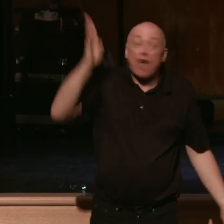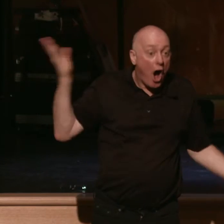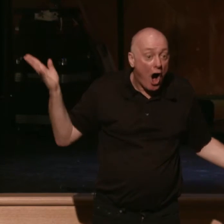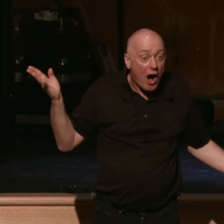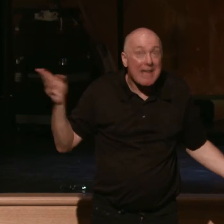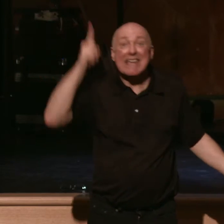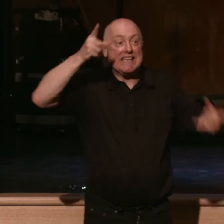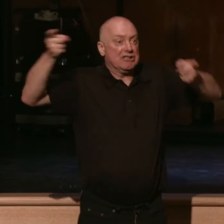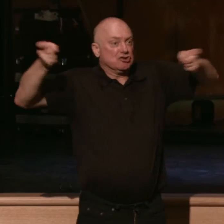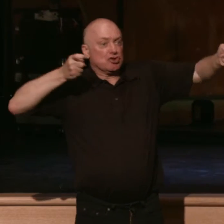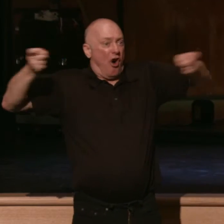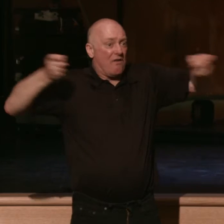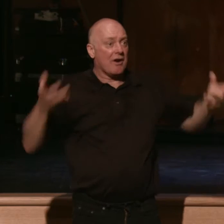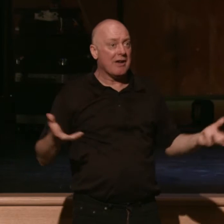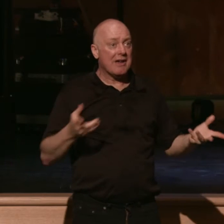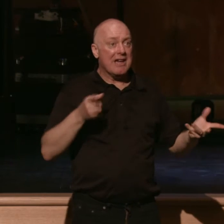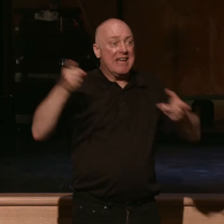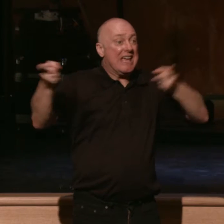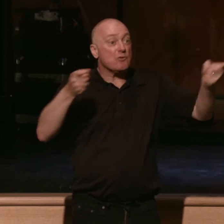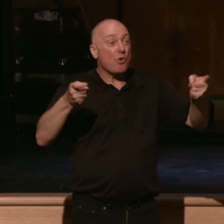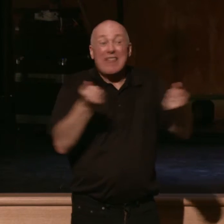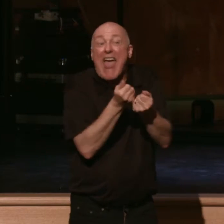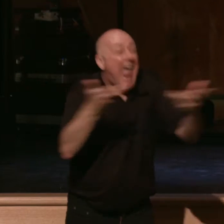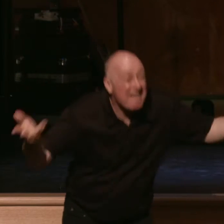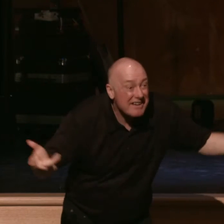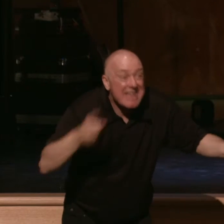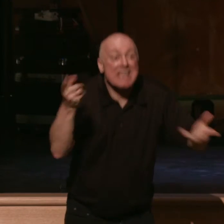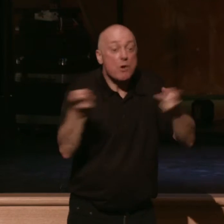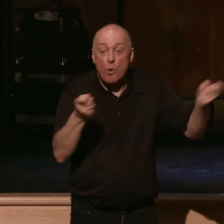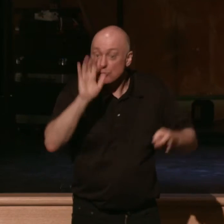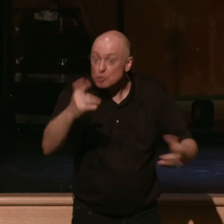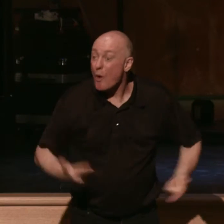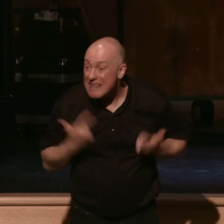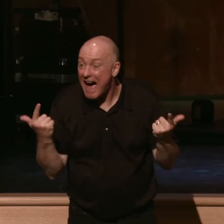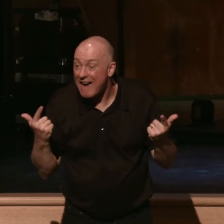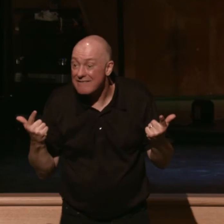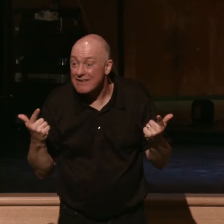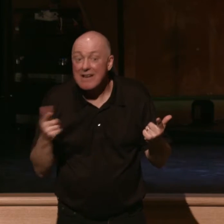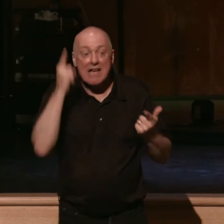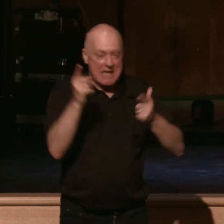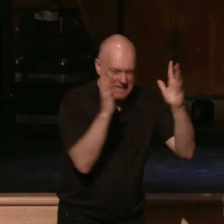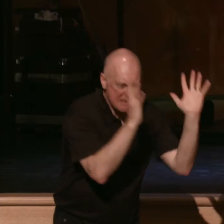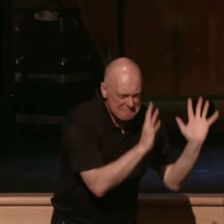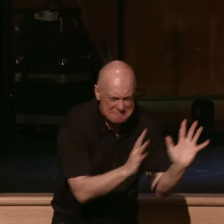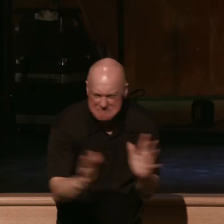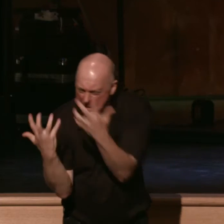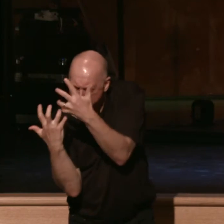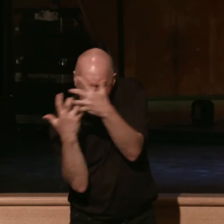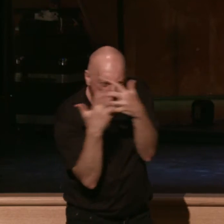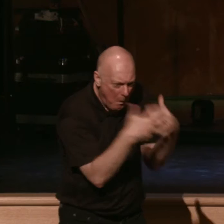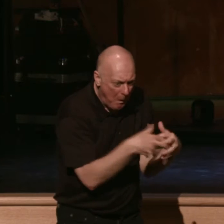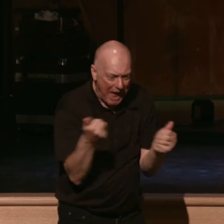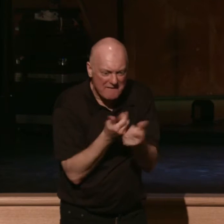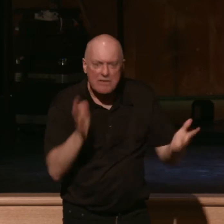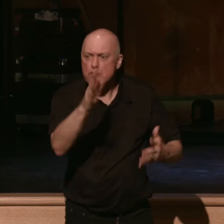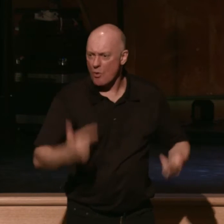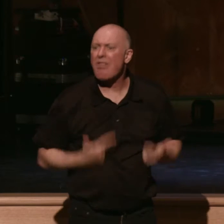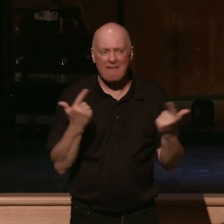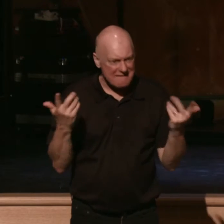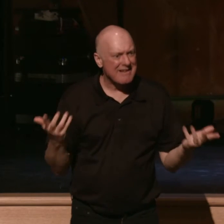sovereign. He's ruling over everything. He rules over your life. He orchestrates everything in your life. I